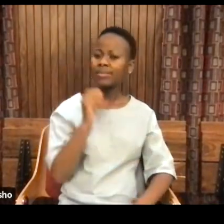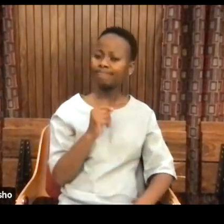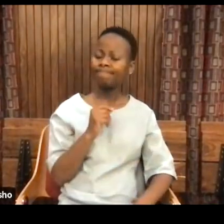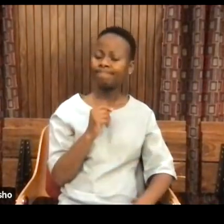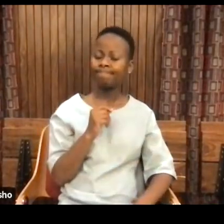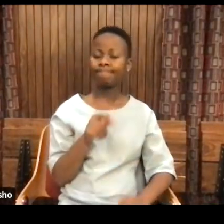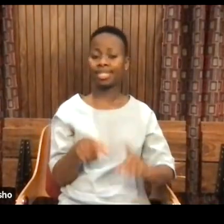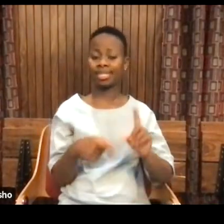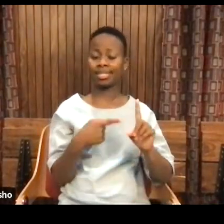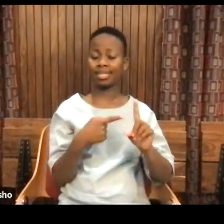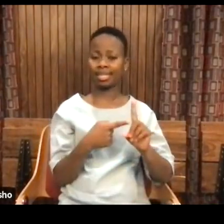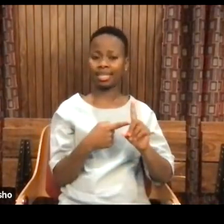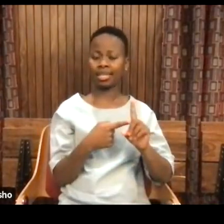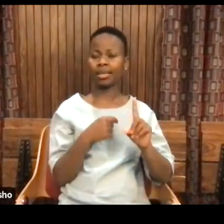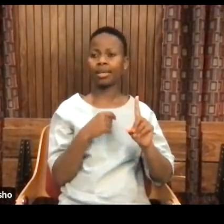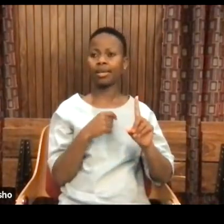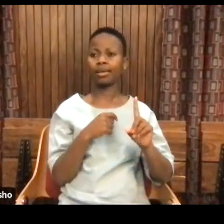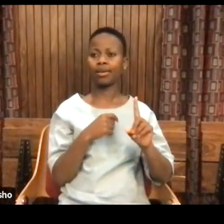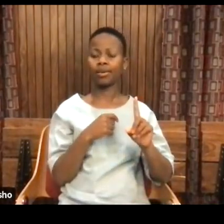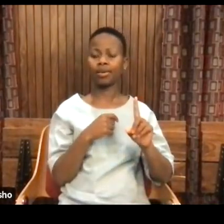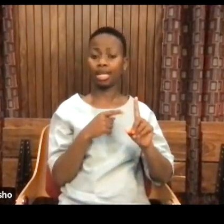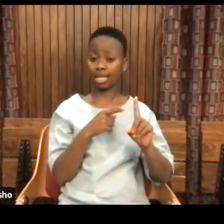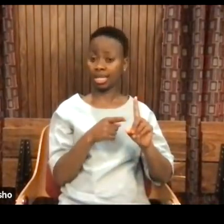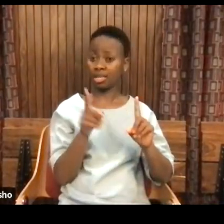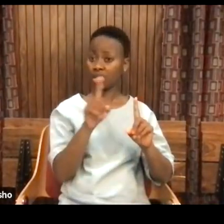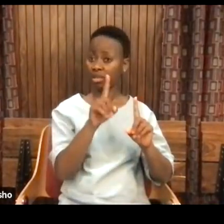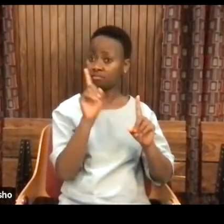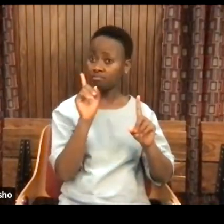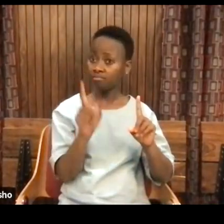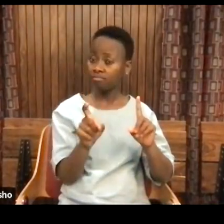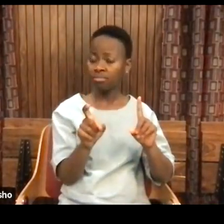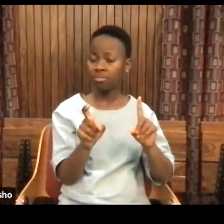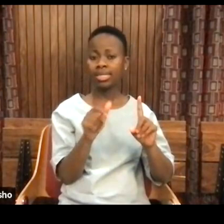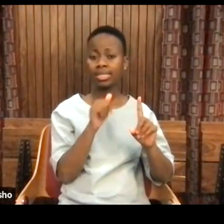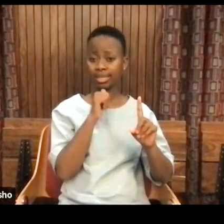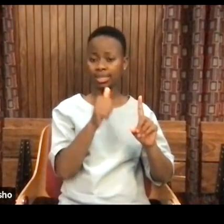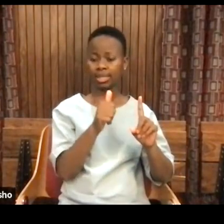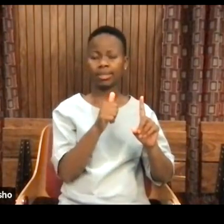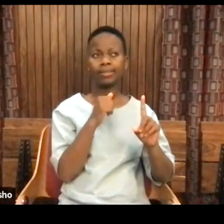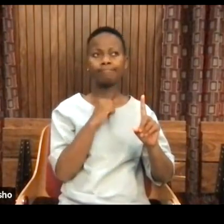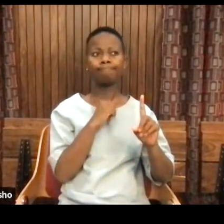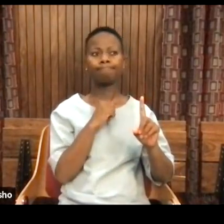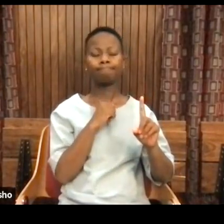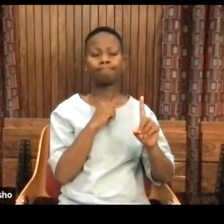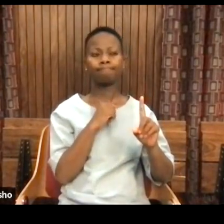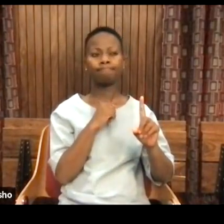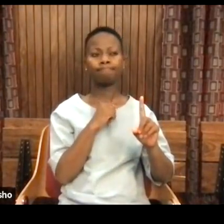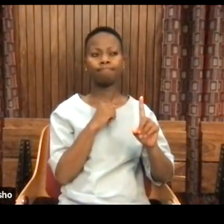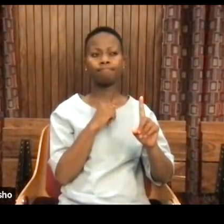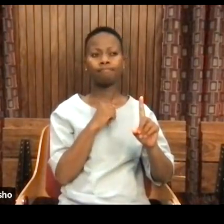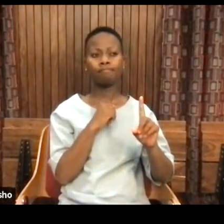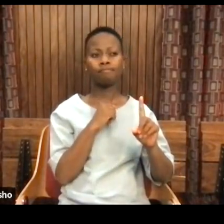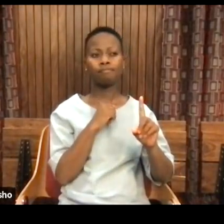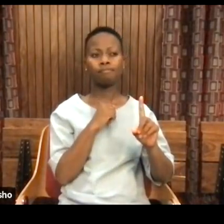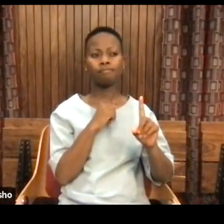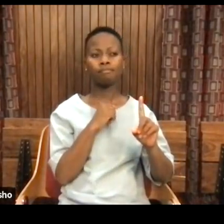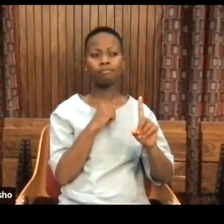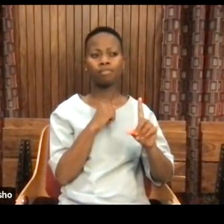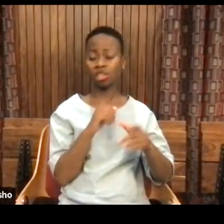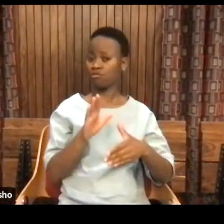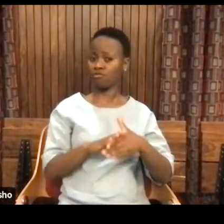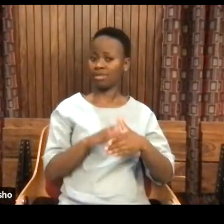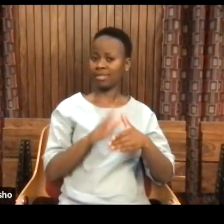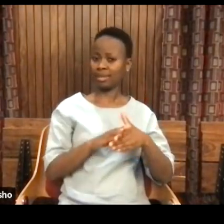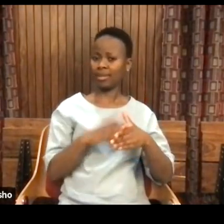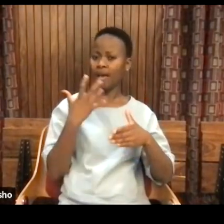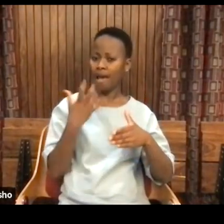you see Fanon, when he asked that question, Fanon said, you know what? Reason has